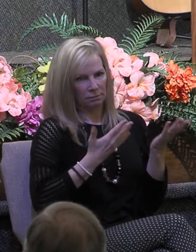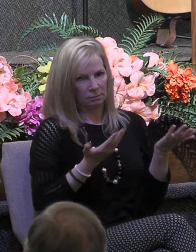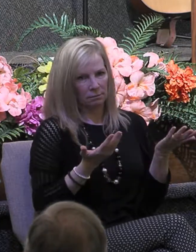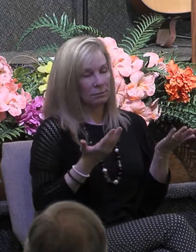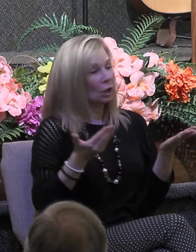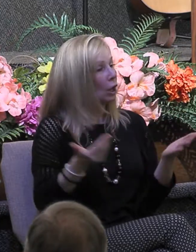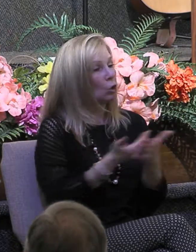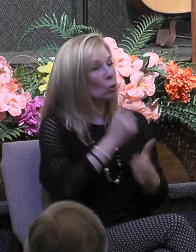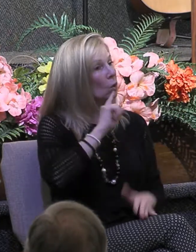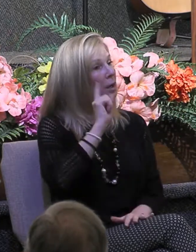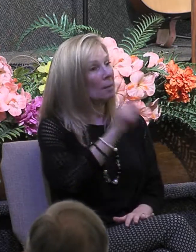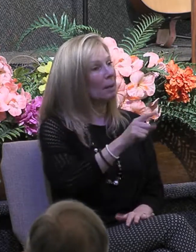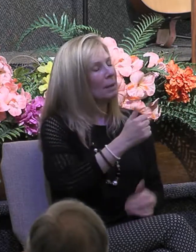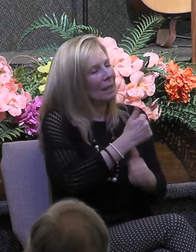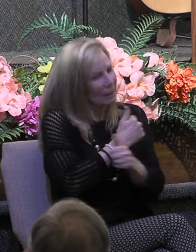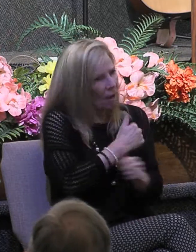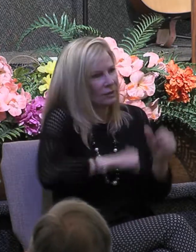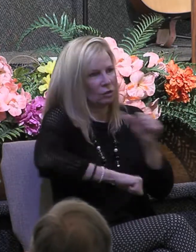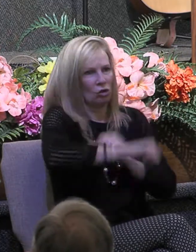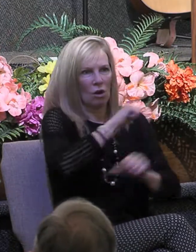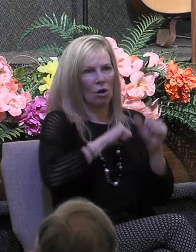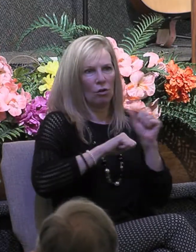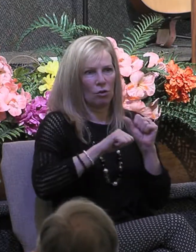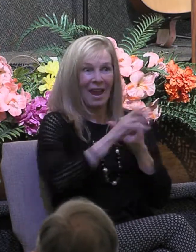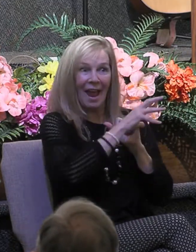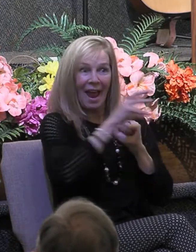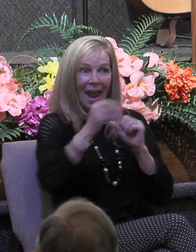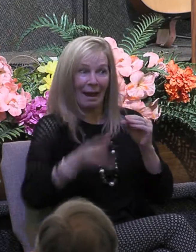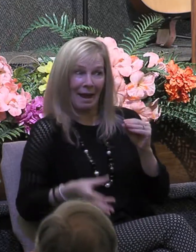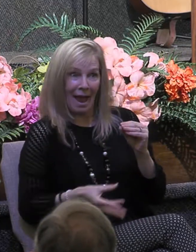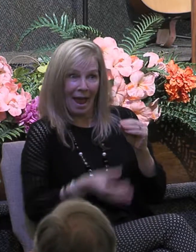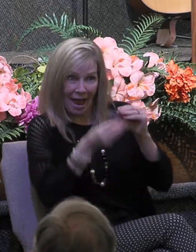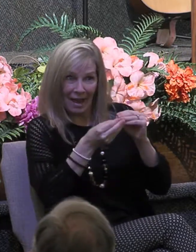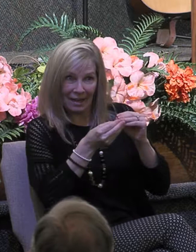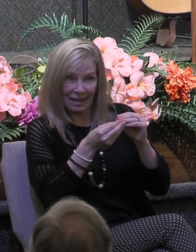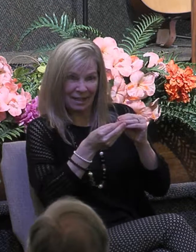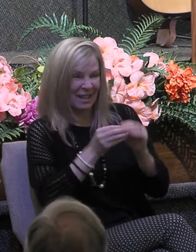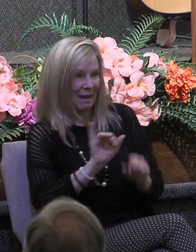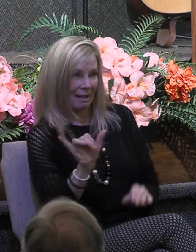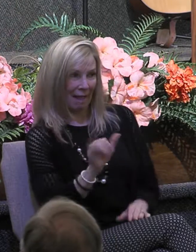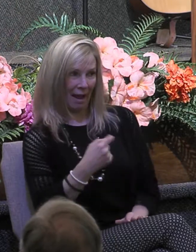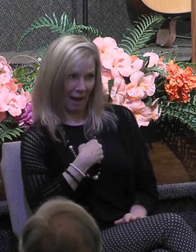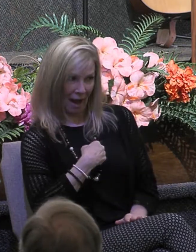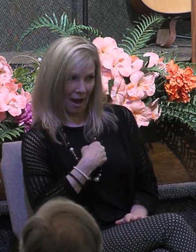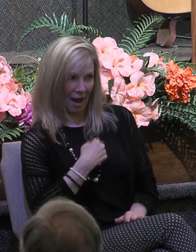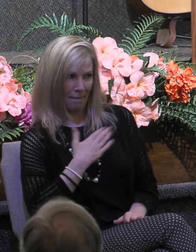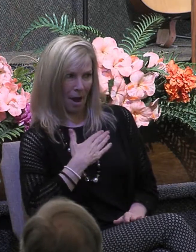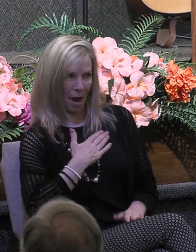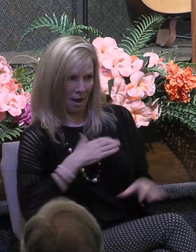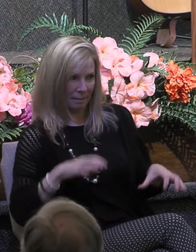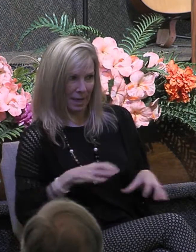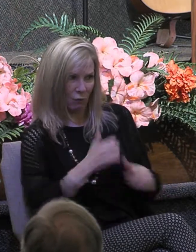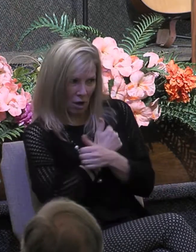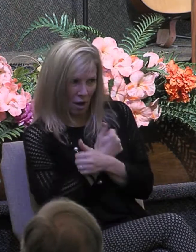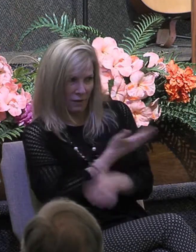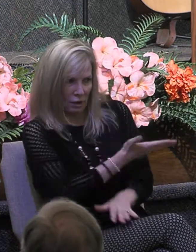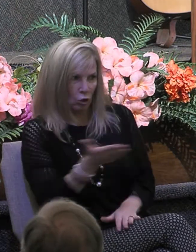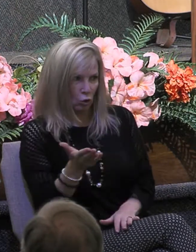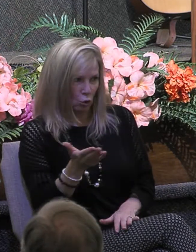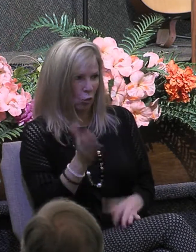you love one another. But here's what he added. This is why it's new. Even as I have loved you that you also love one another.